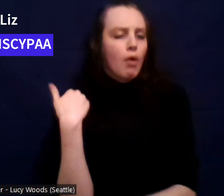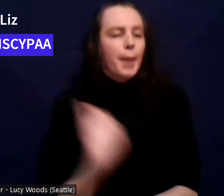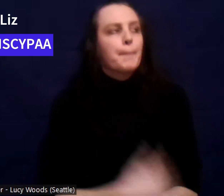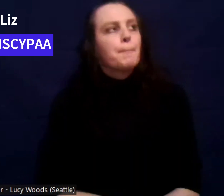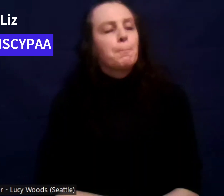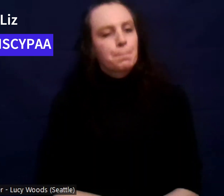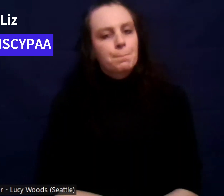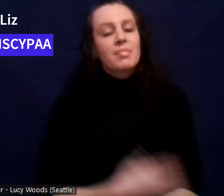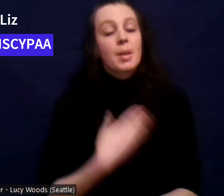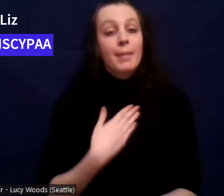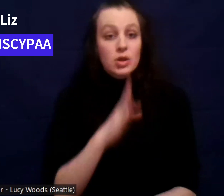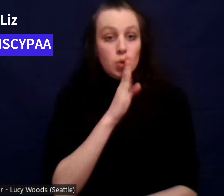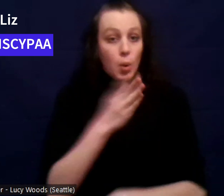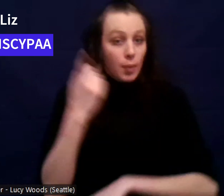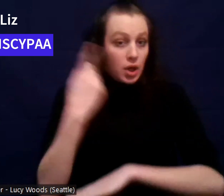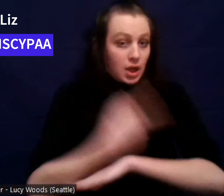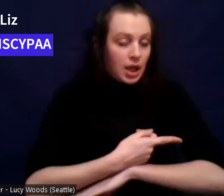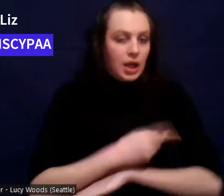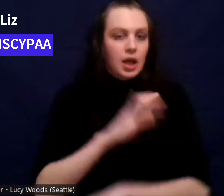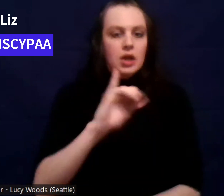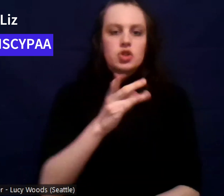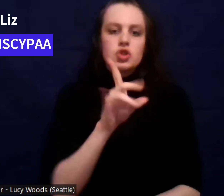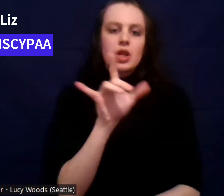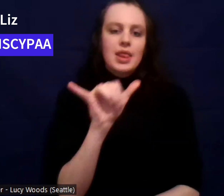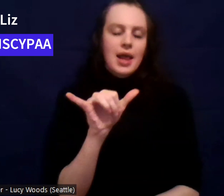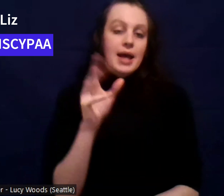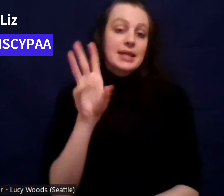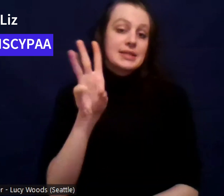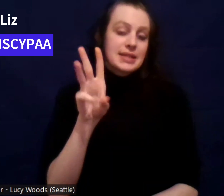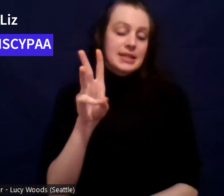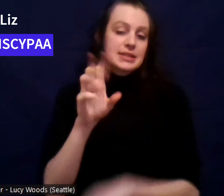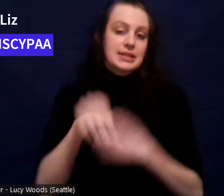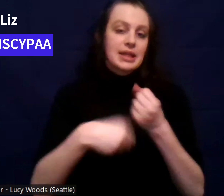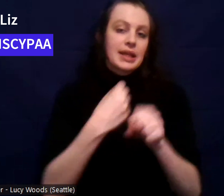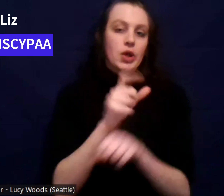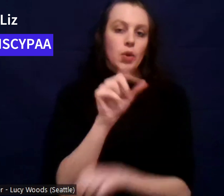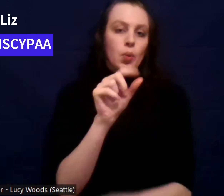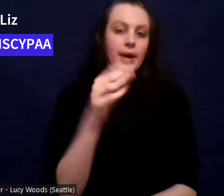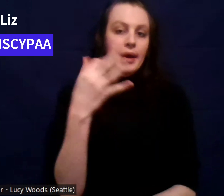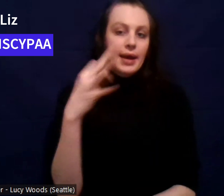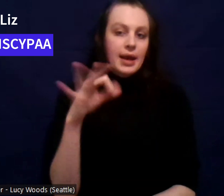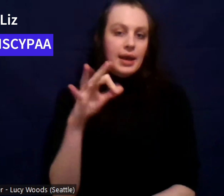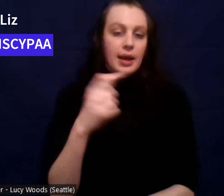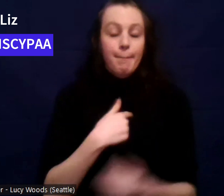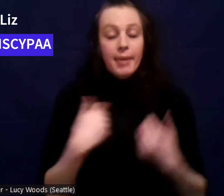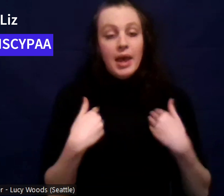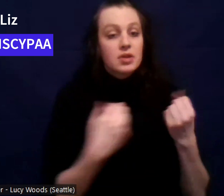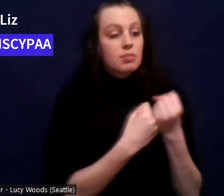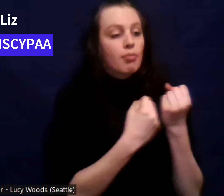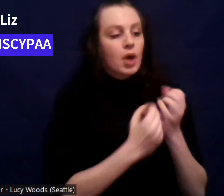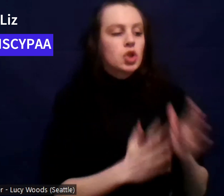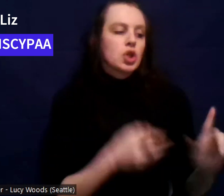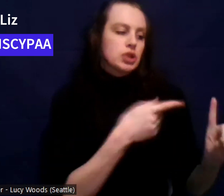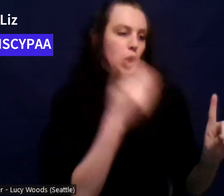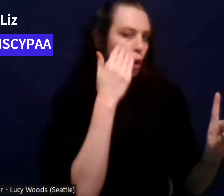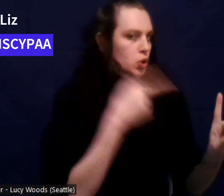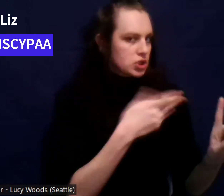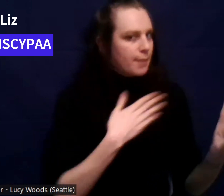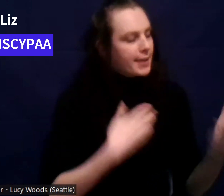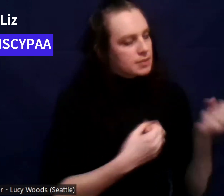My sobriety date is July 6th, 2019. I have a sponsor. She knows she's my sponsor.